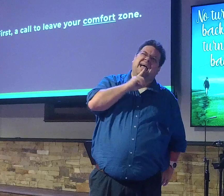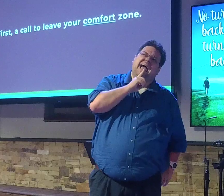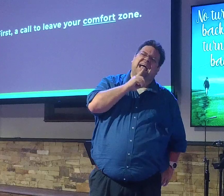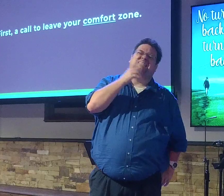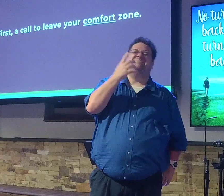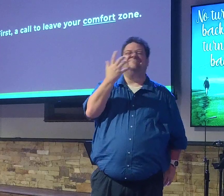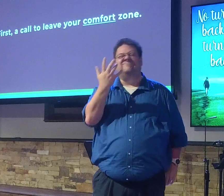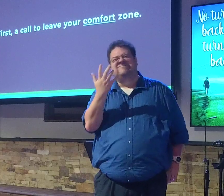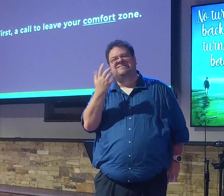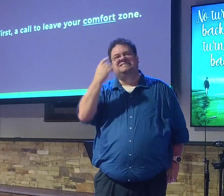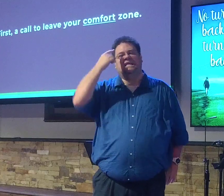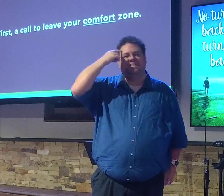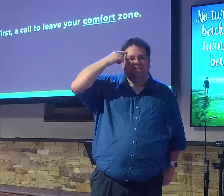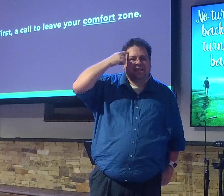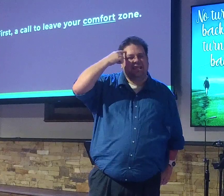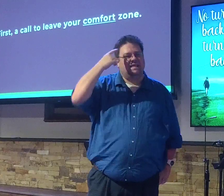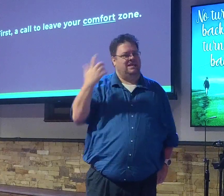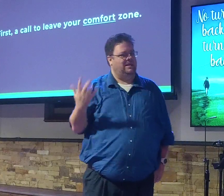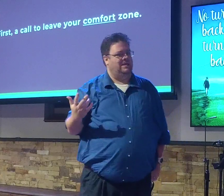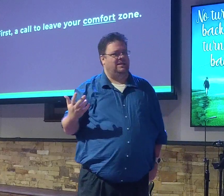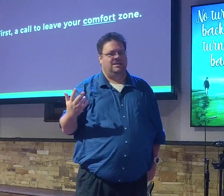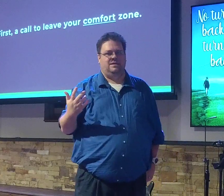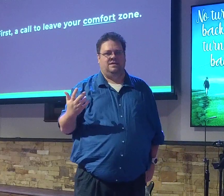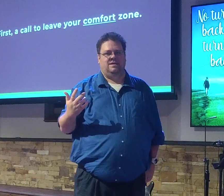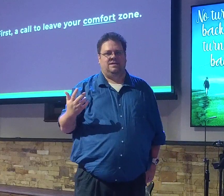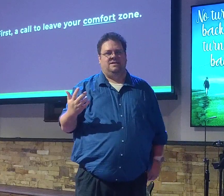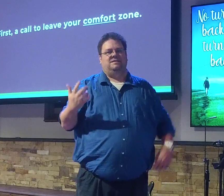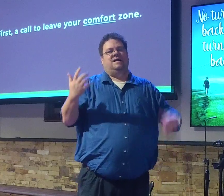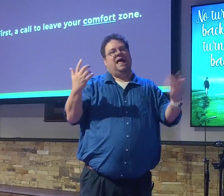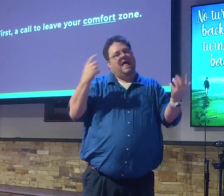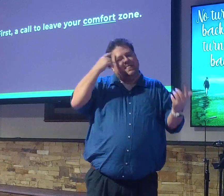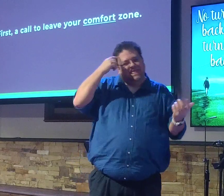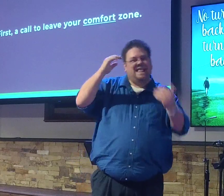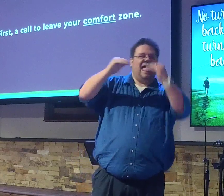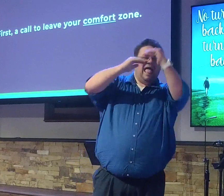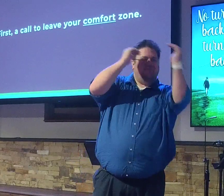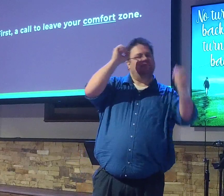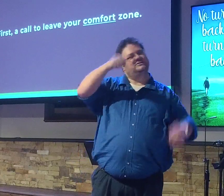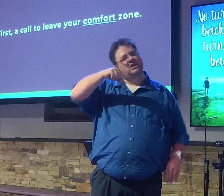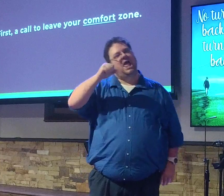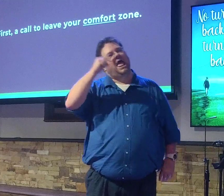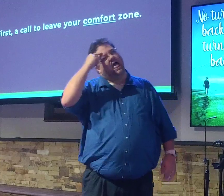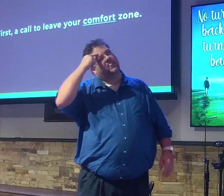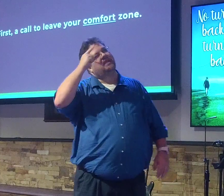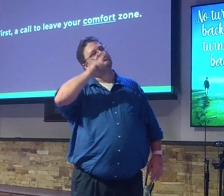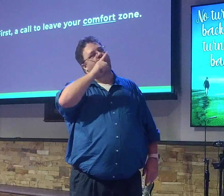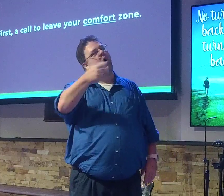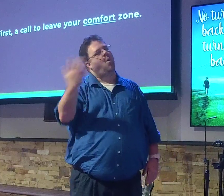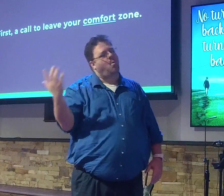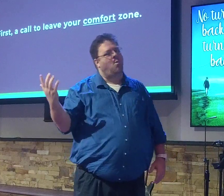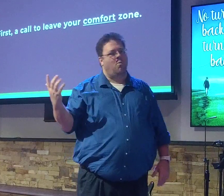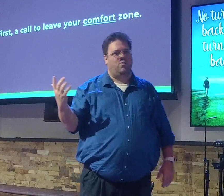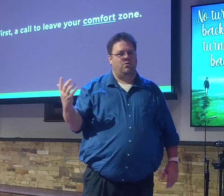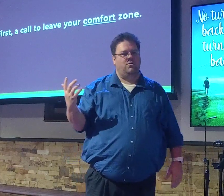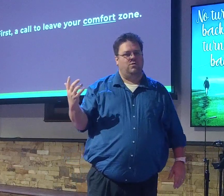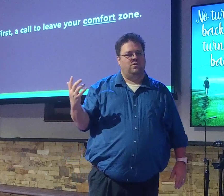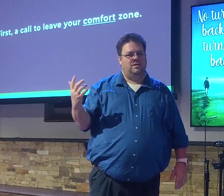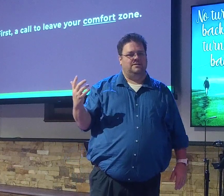a Christian. I think I'll go to heaven. Yeah. Yeah, I think I am a Christian. You know what? That would be